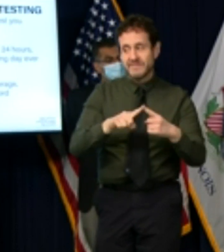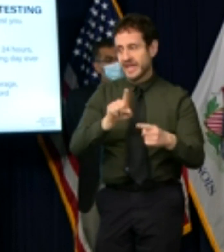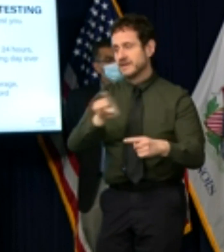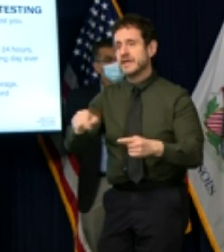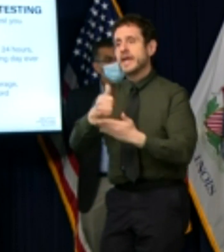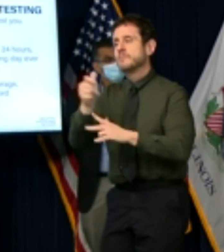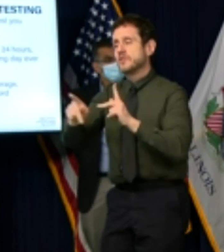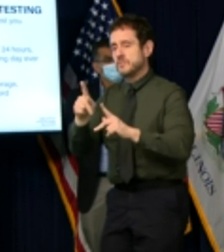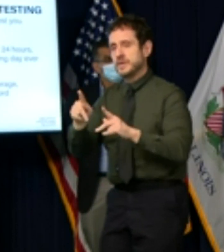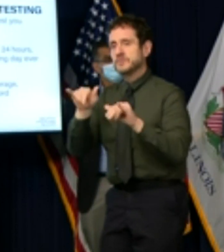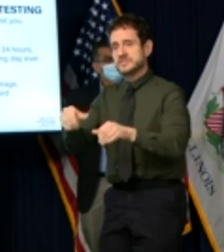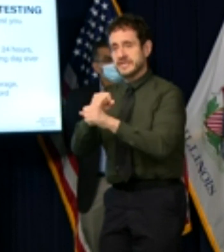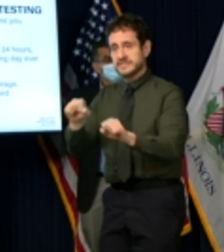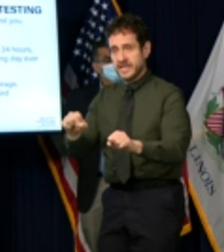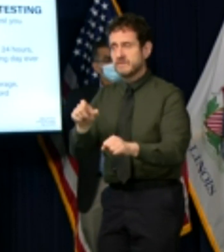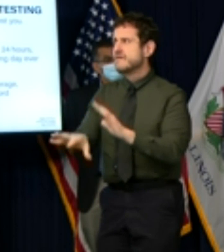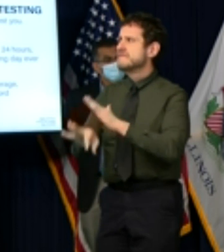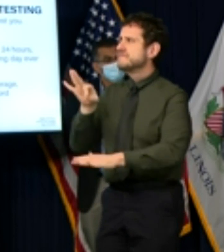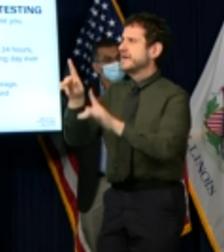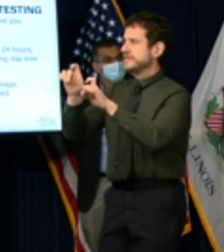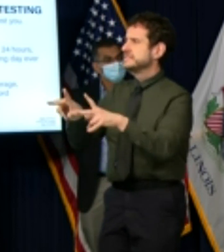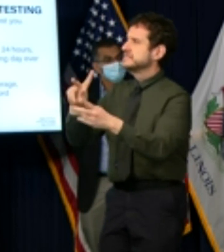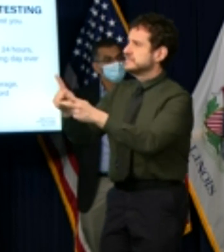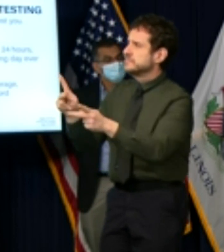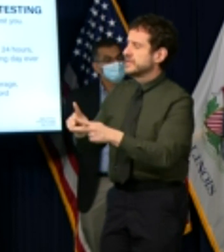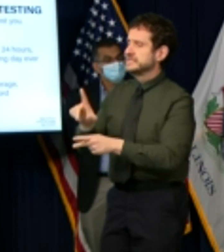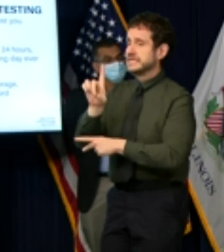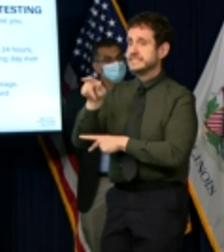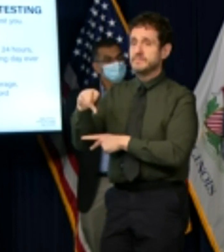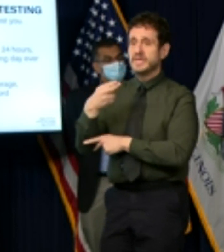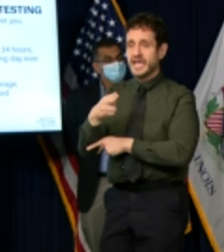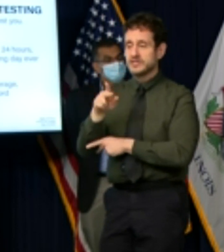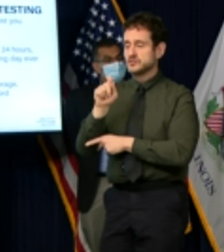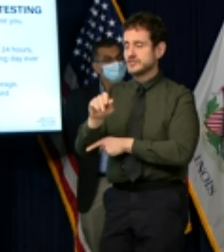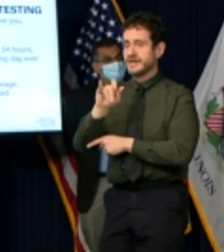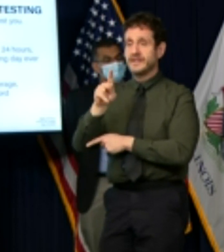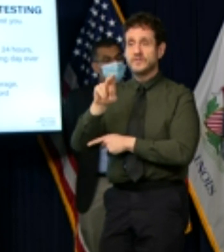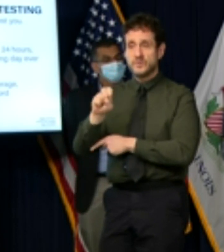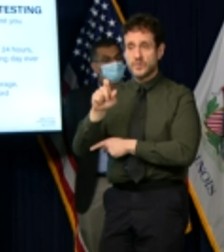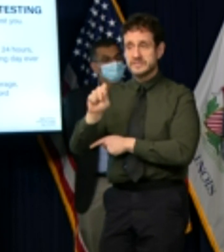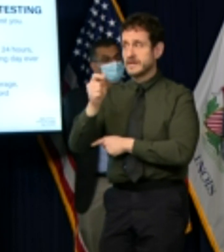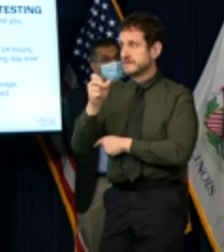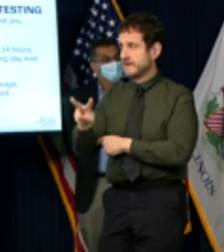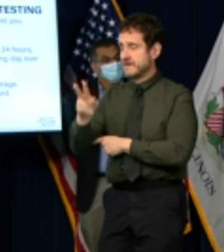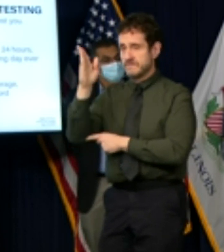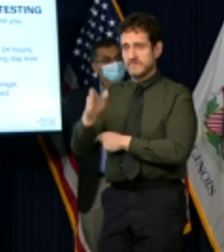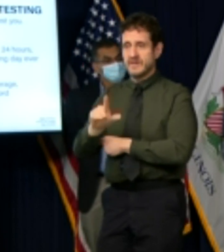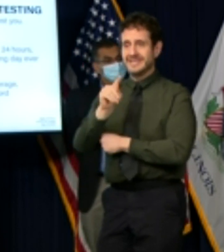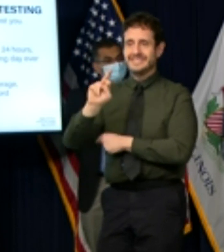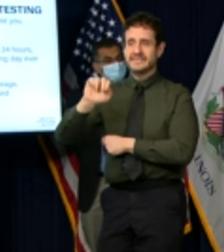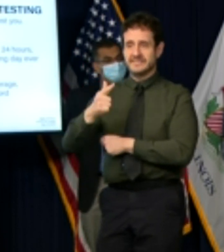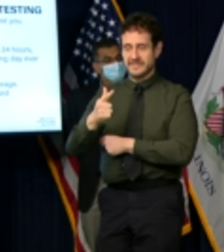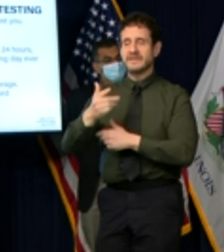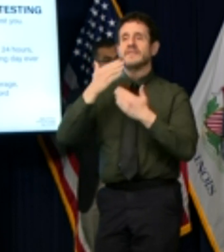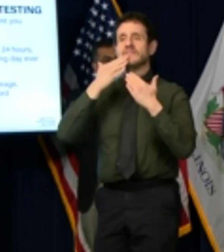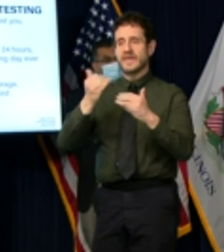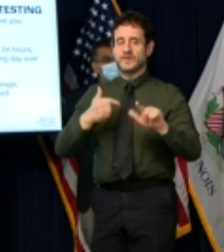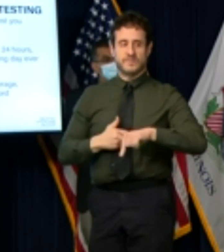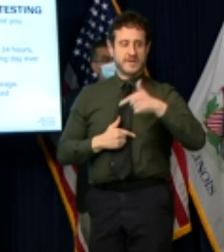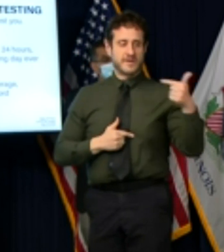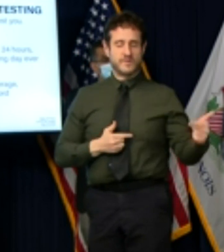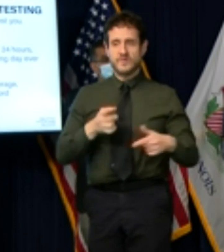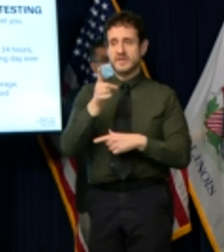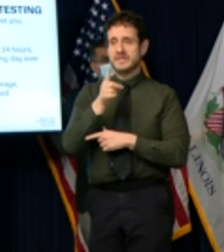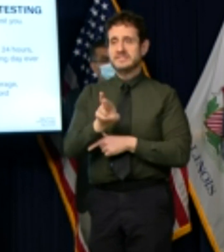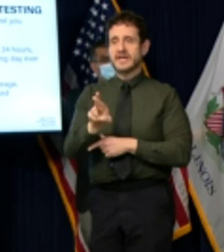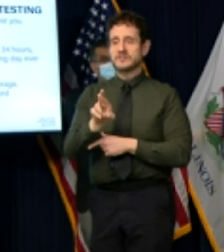dph.illinois.gov slash testing thank you and i'd like to turn it over to